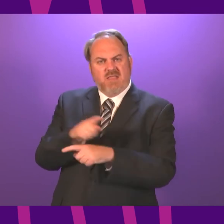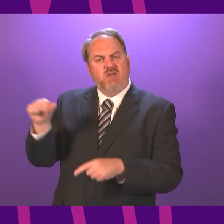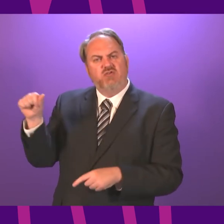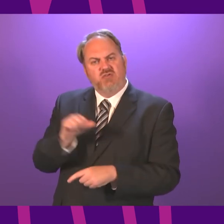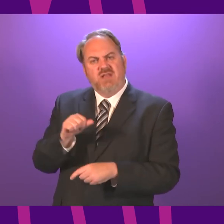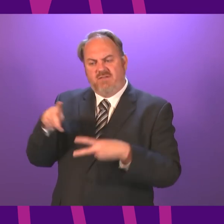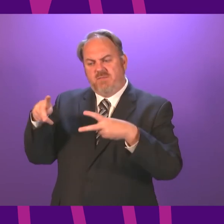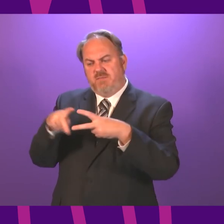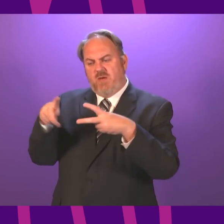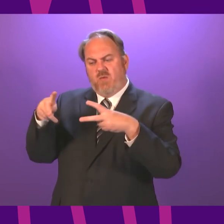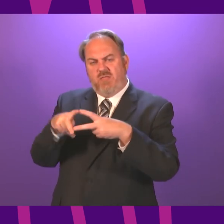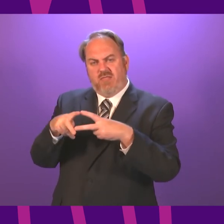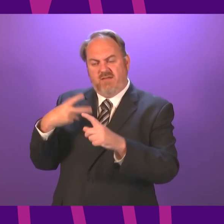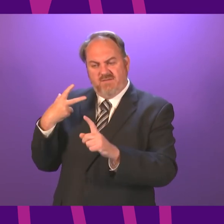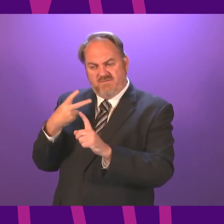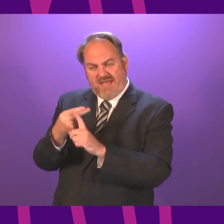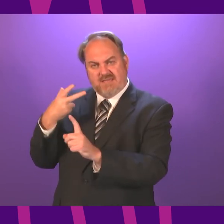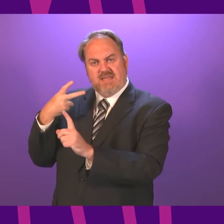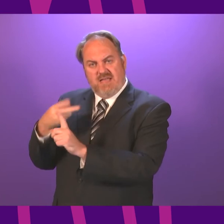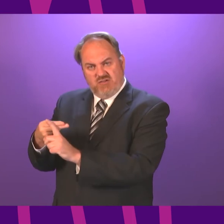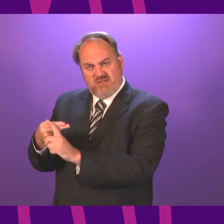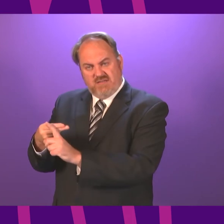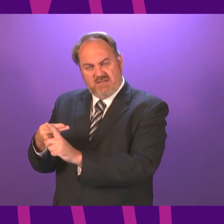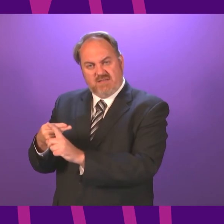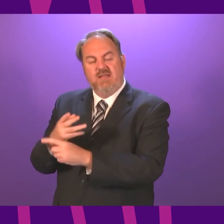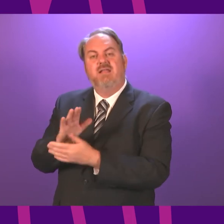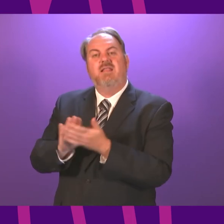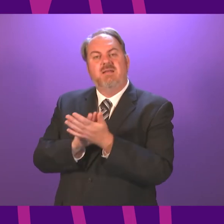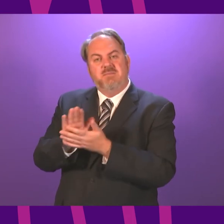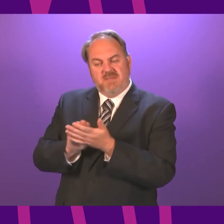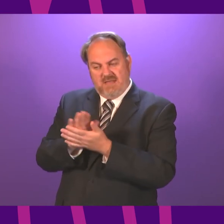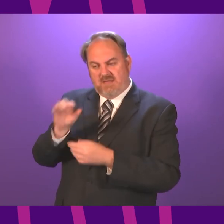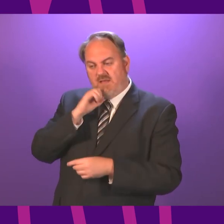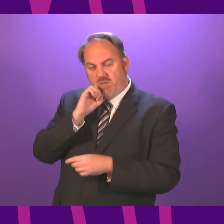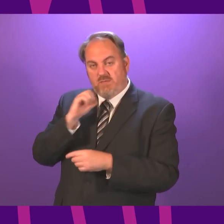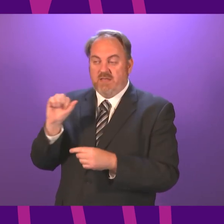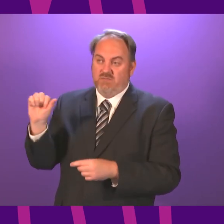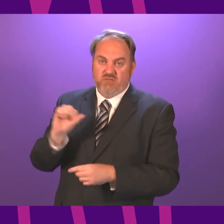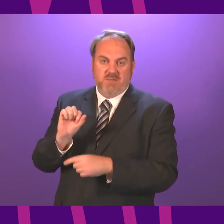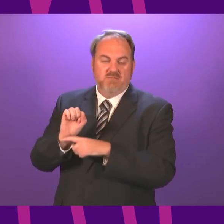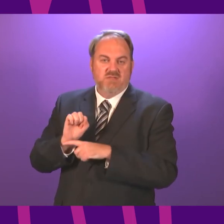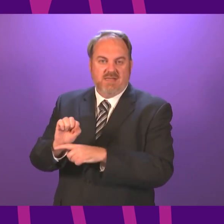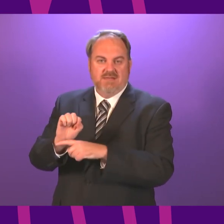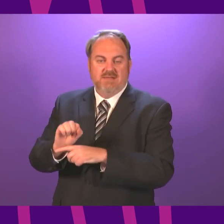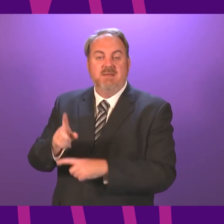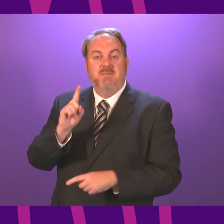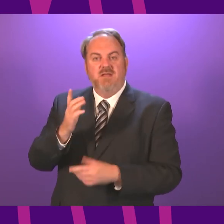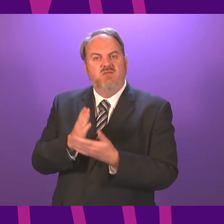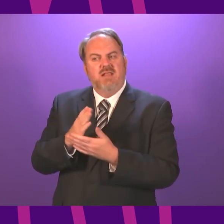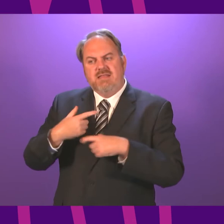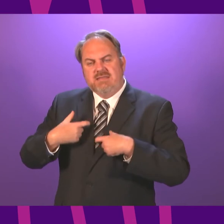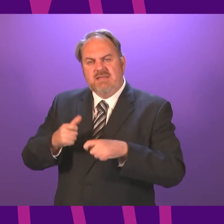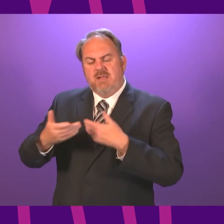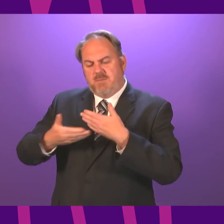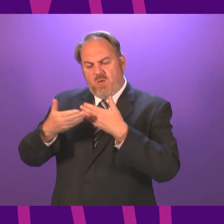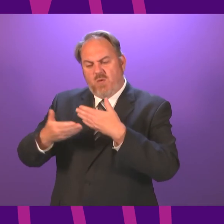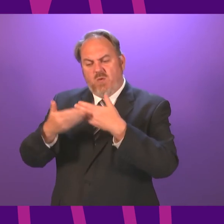alongside JCVI priority group six to offer additional protection. But, of course, there are ongoing studies, and I'm